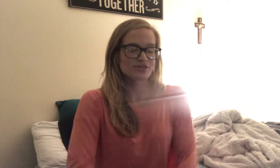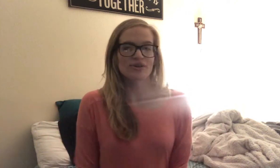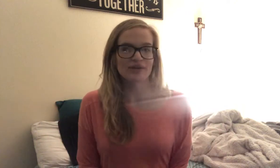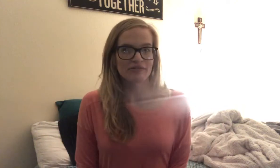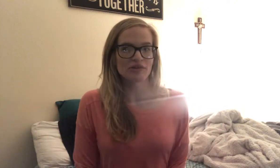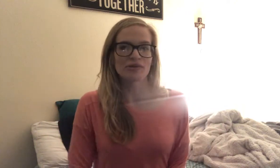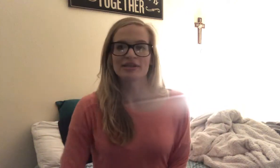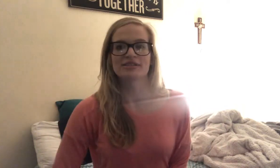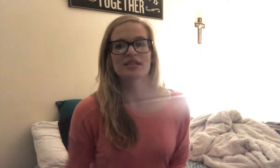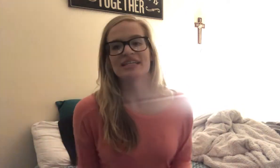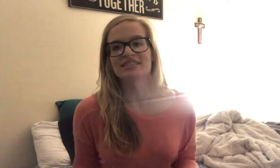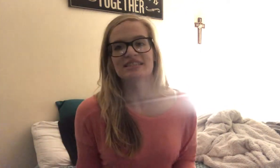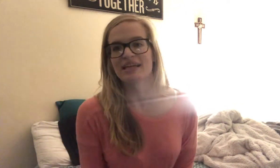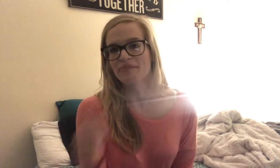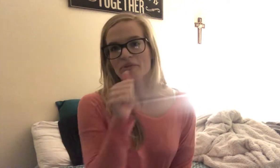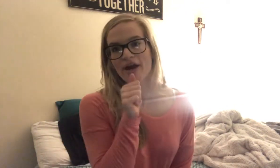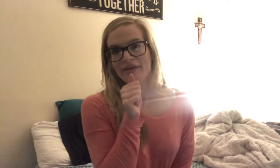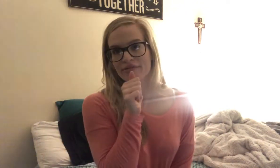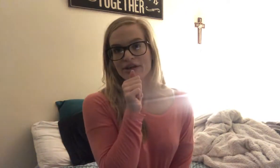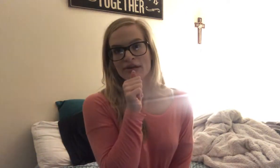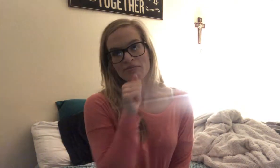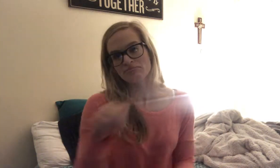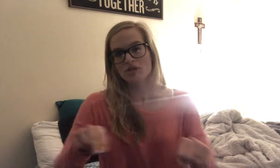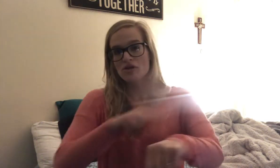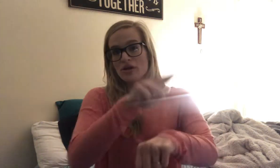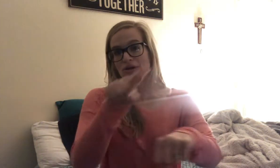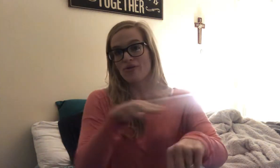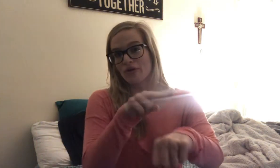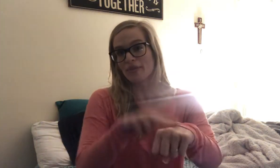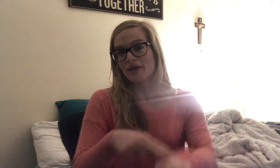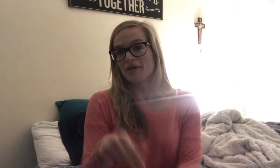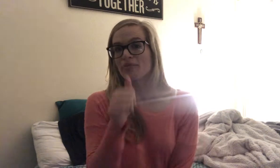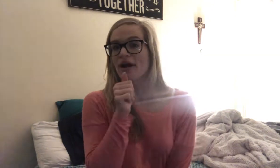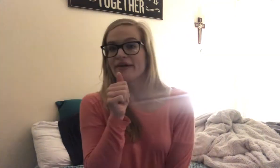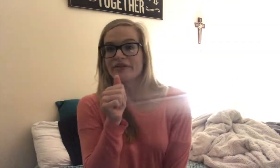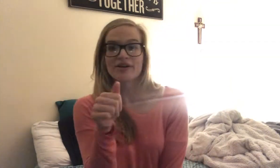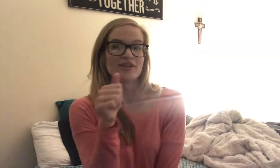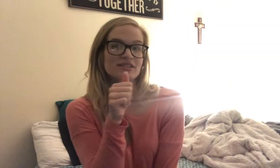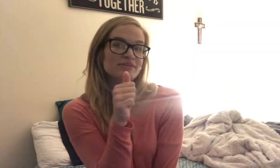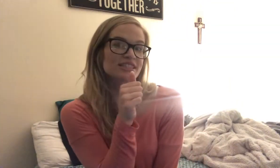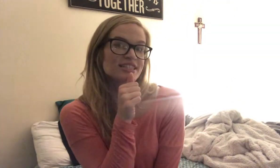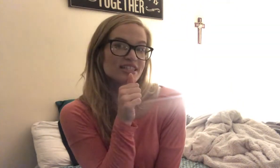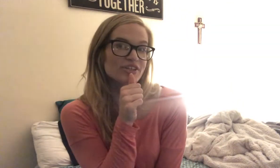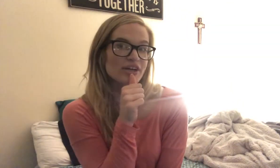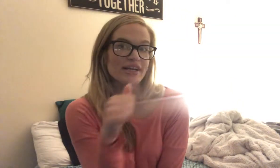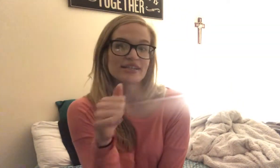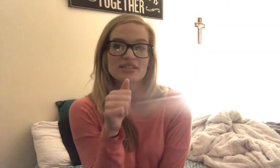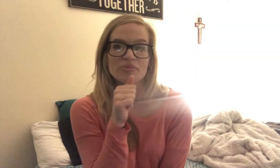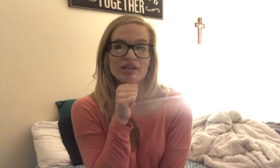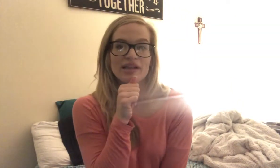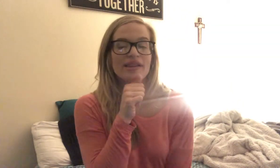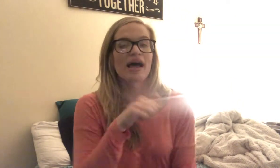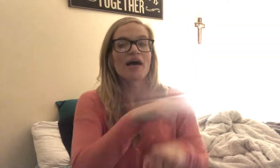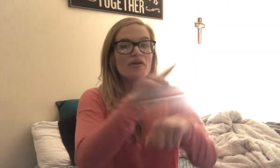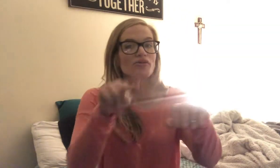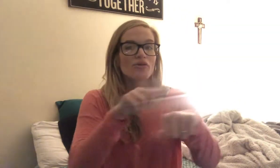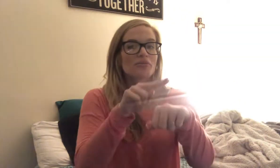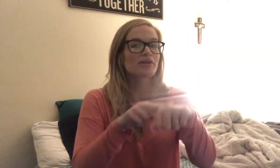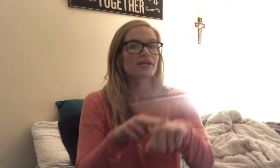don't give it away. So, I just said private. Normally, private, or this means secret, something like that. Normally,